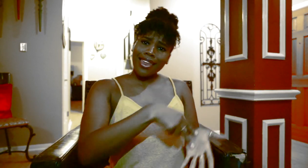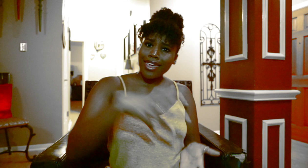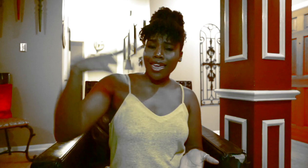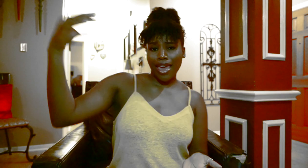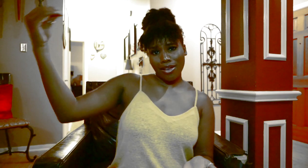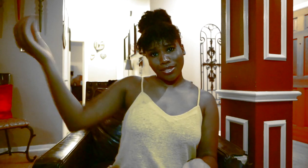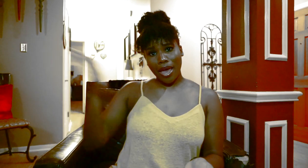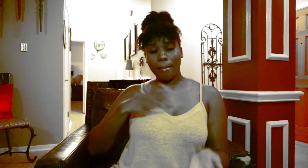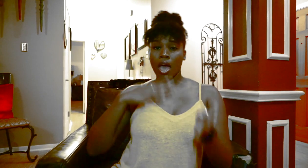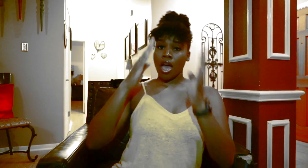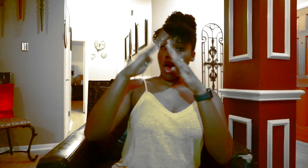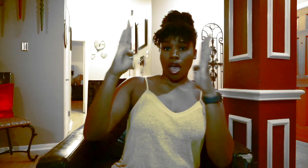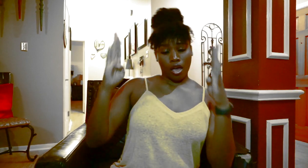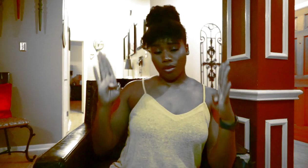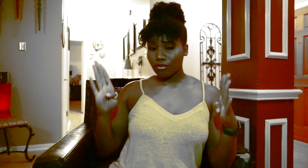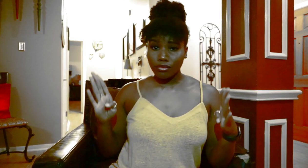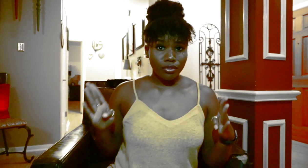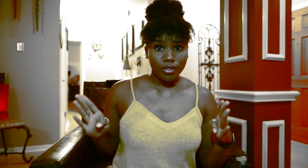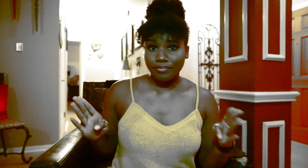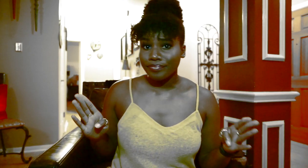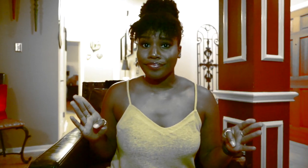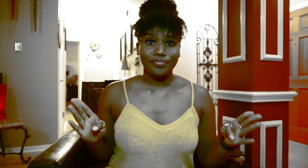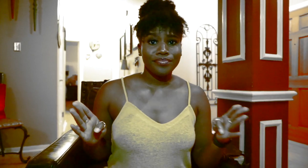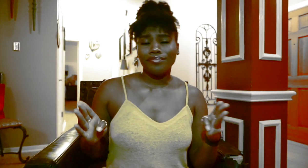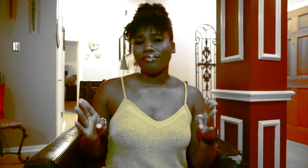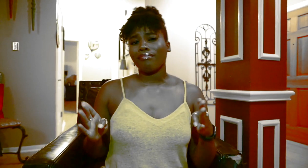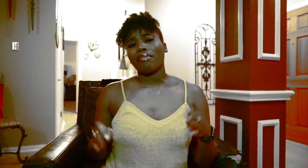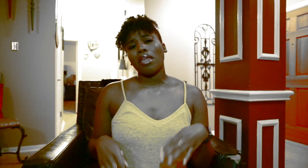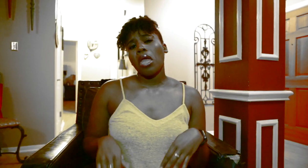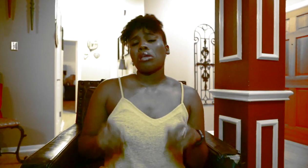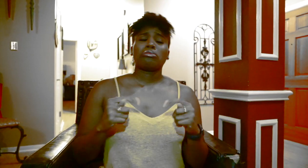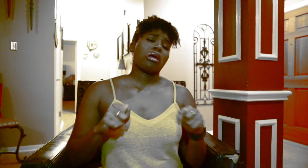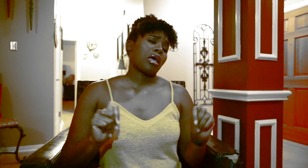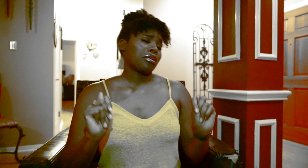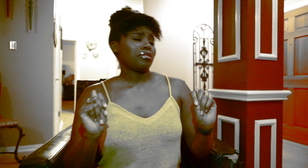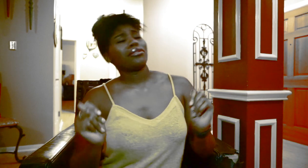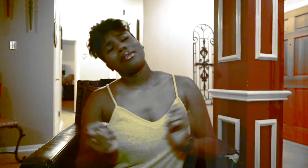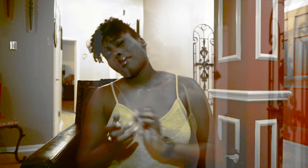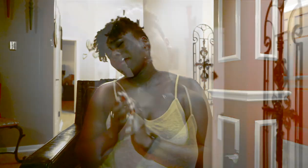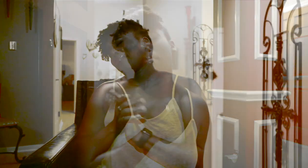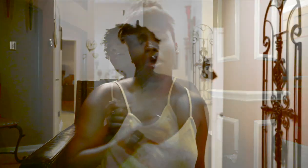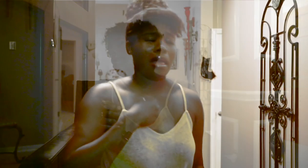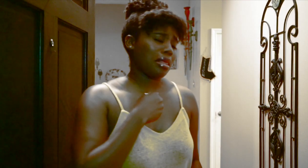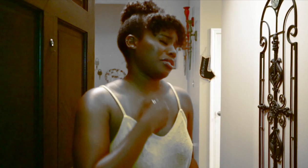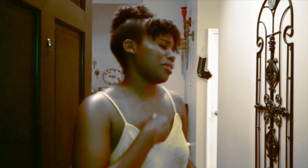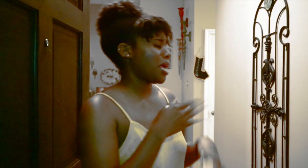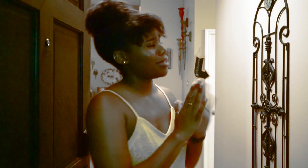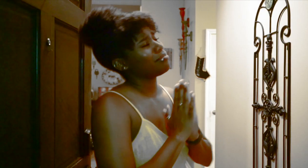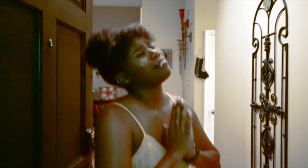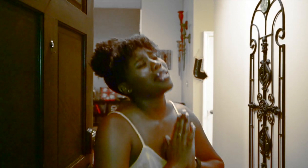outside my house Trying to apologize You're